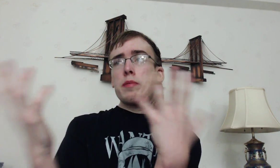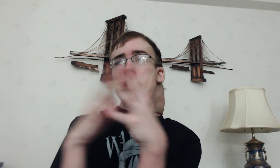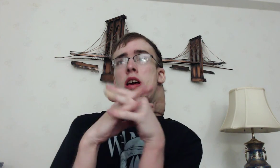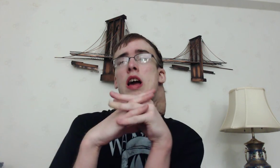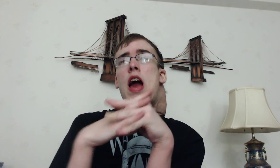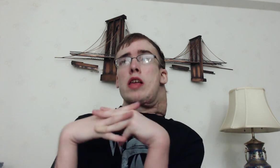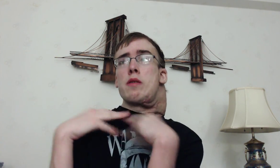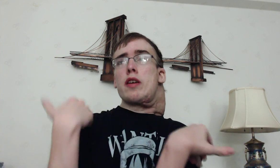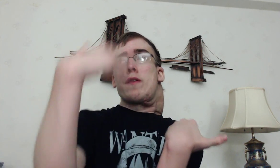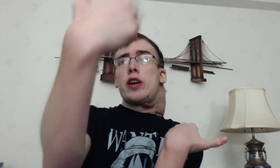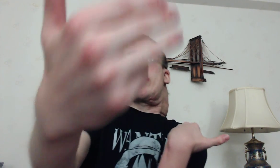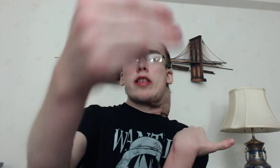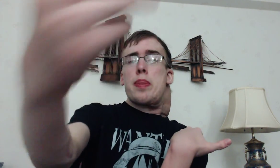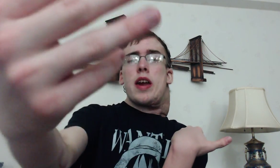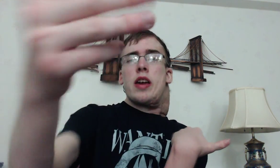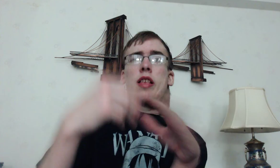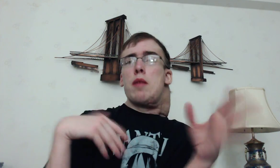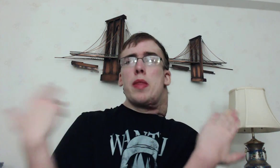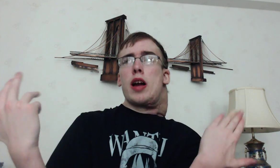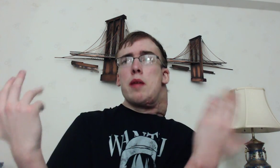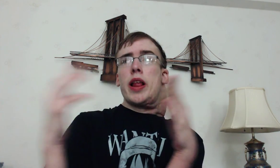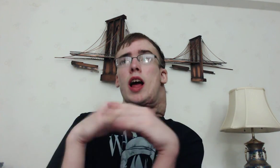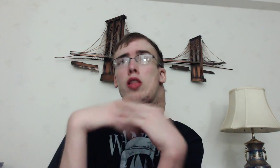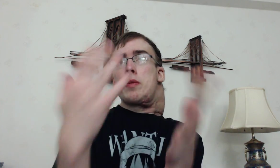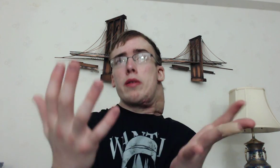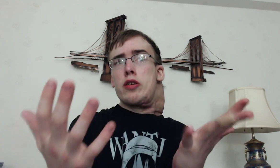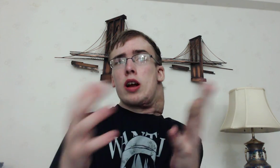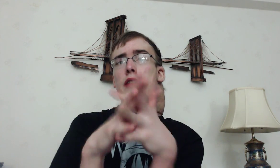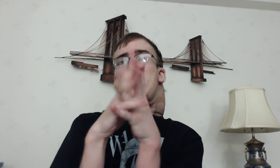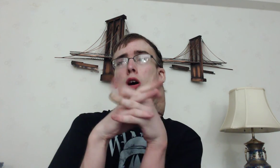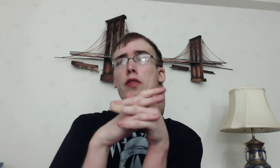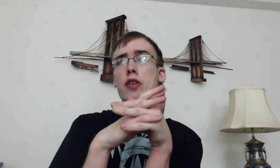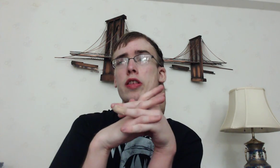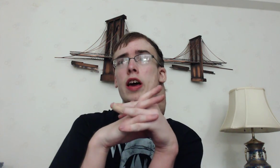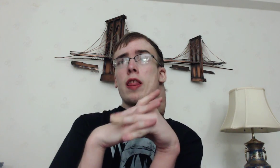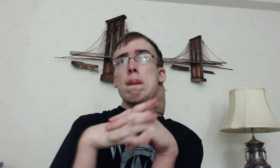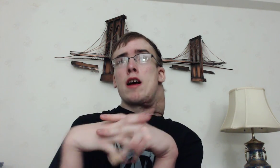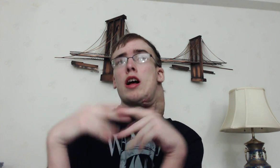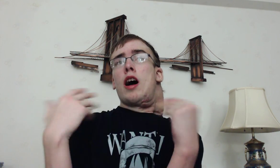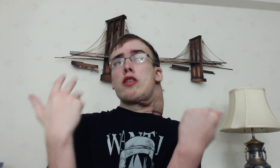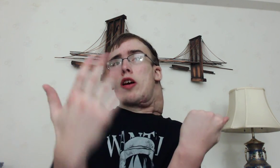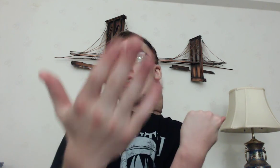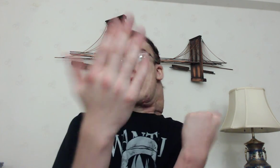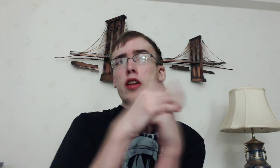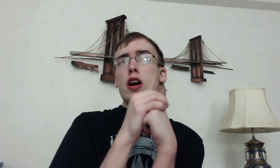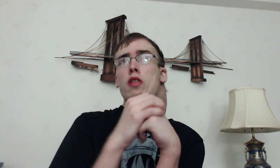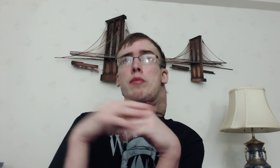And you have different reasons than me Tell me in the comments I love hearing your guys' thoughts on things If you liked the video Leave it a